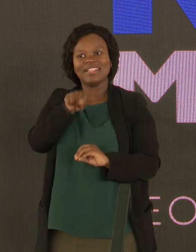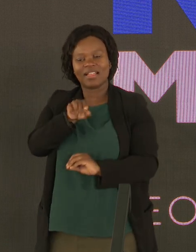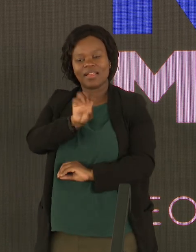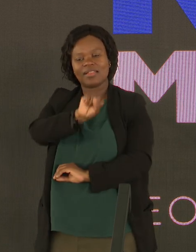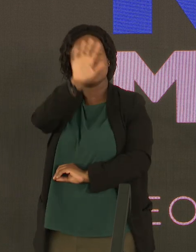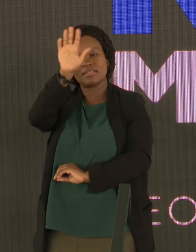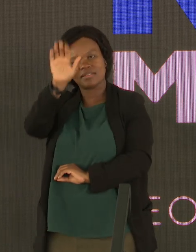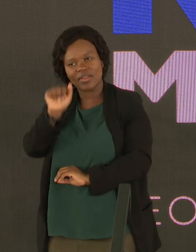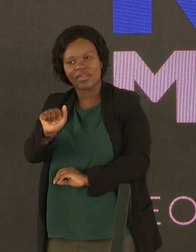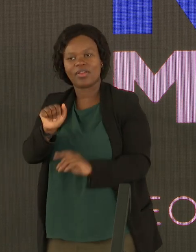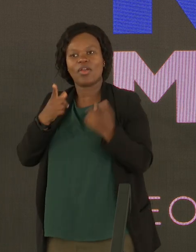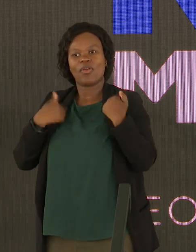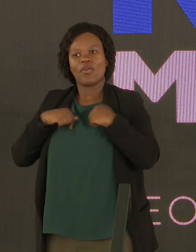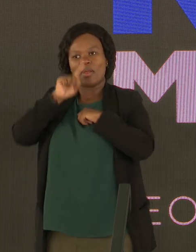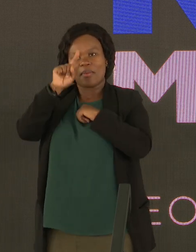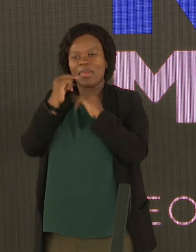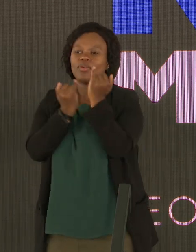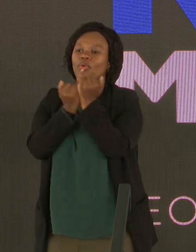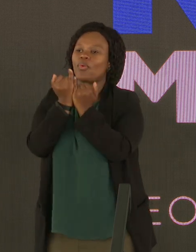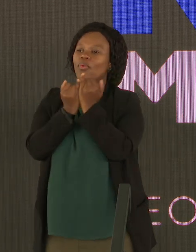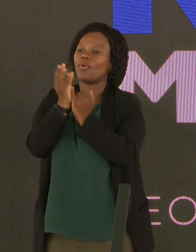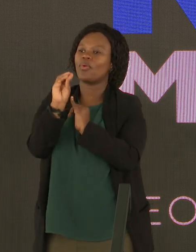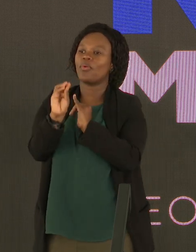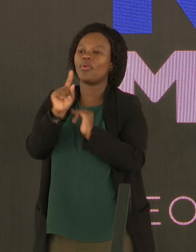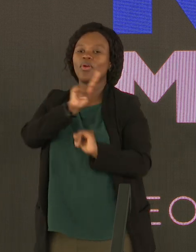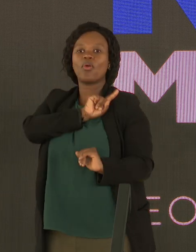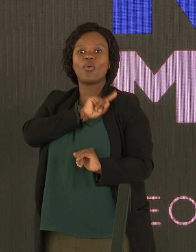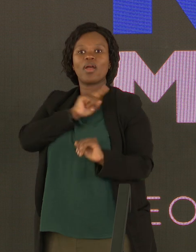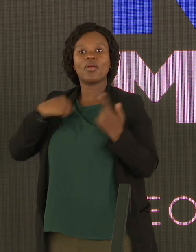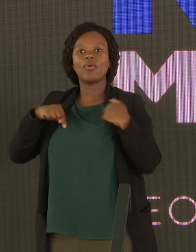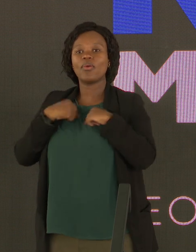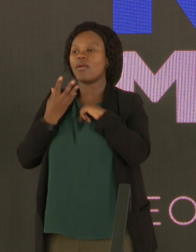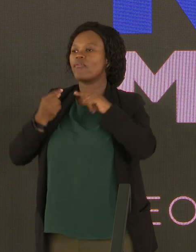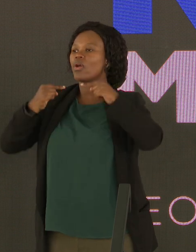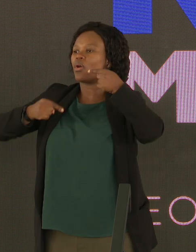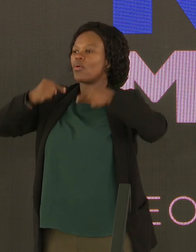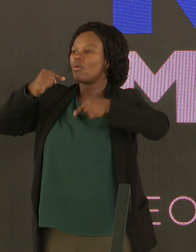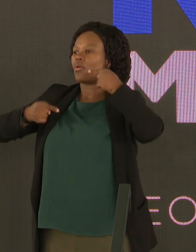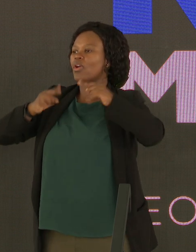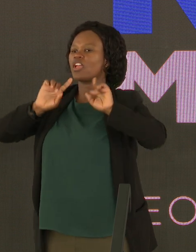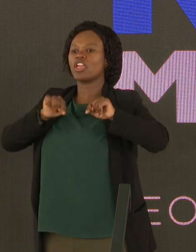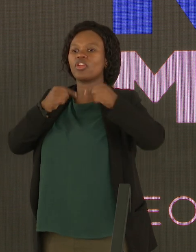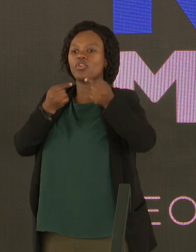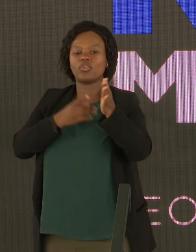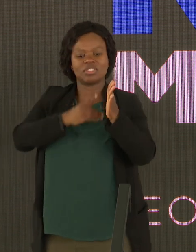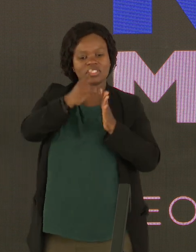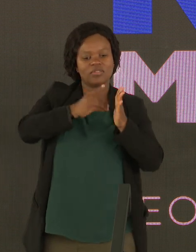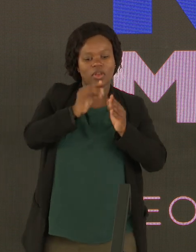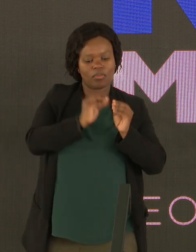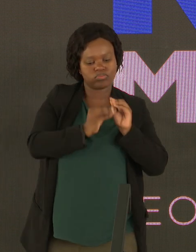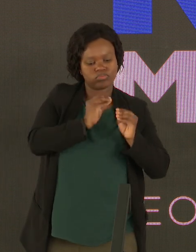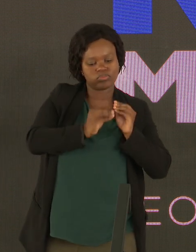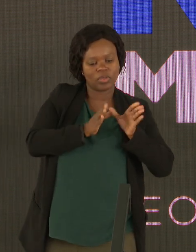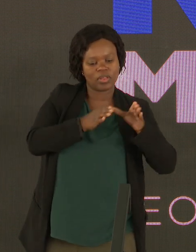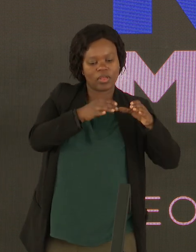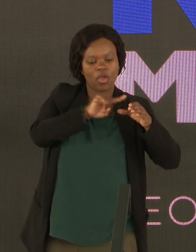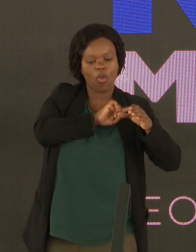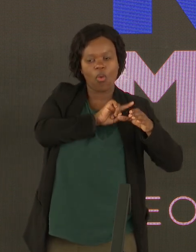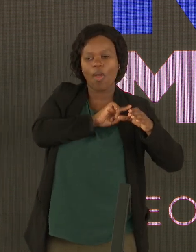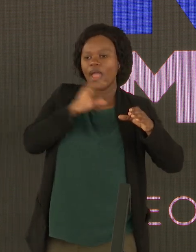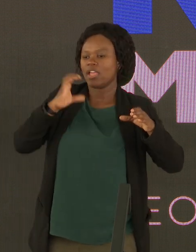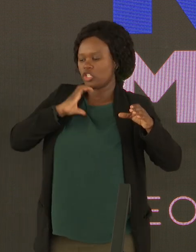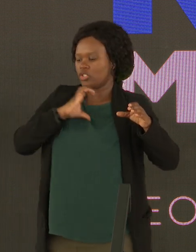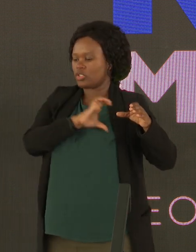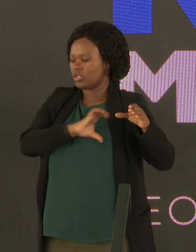also make it competitive. Because we also have the argument of how we can't develop manufacturing sector because China is already